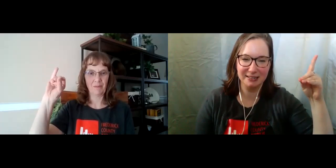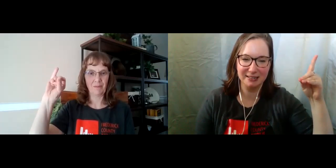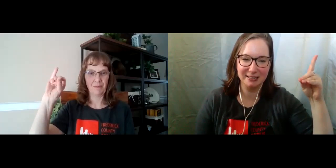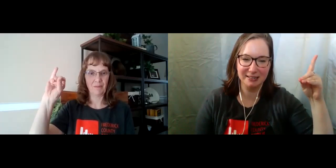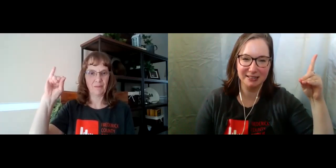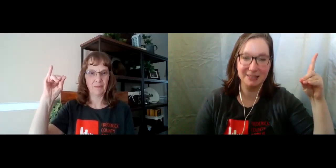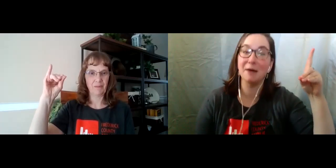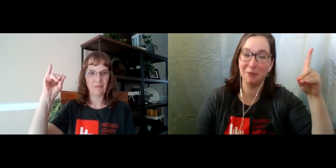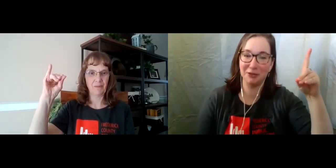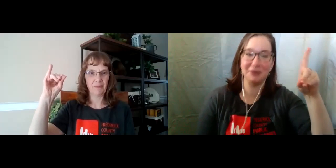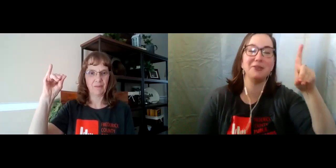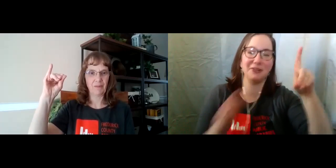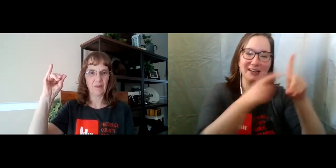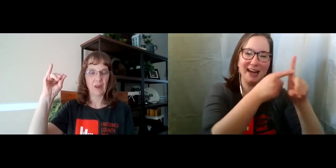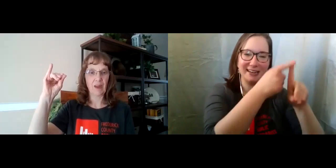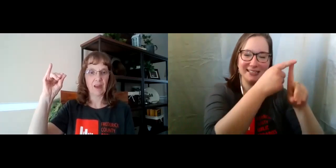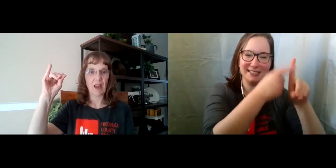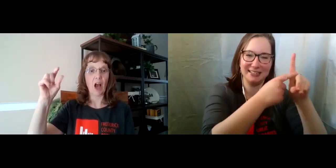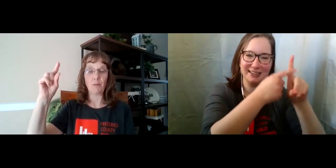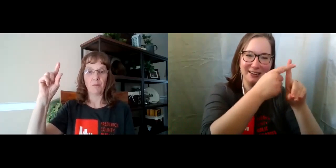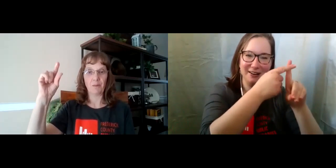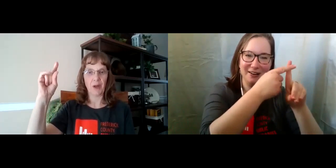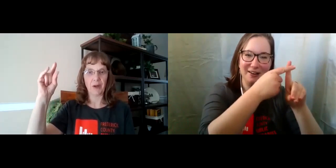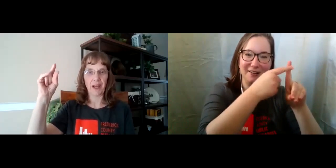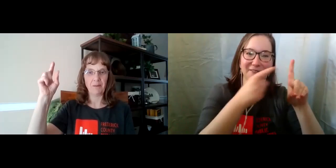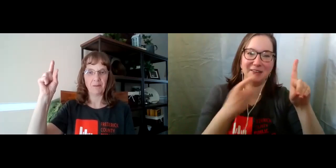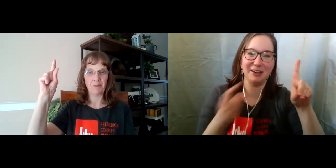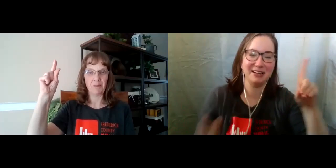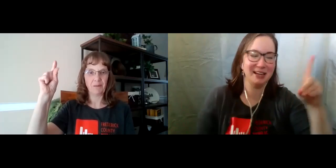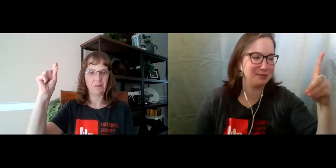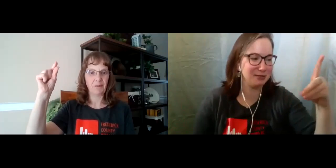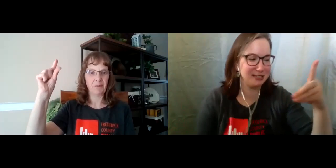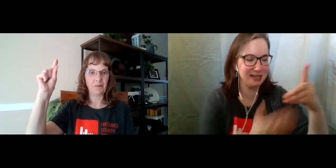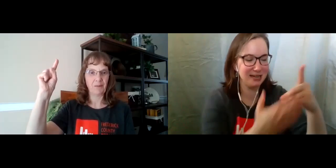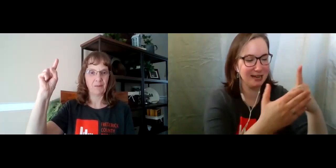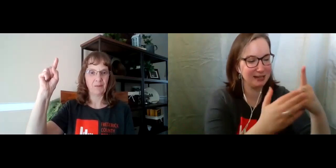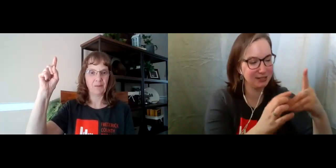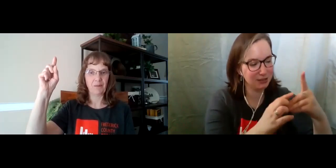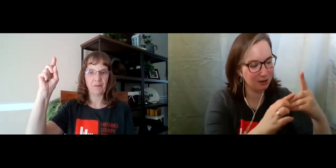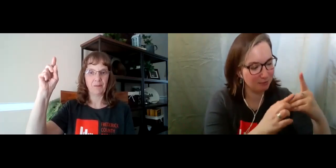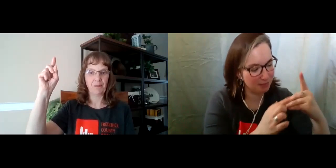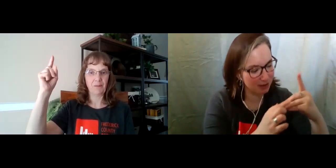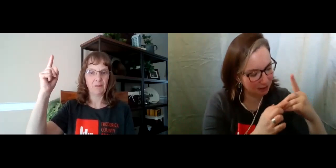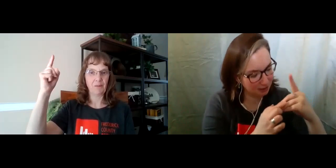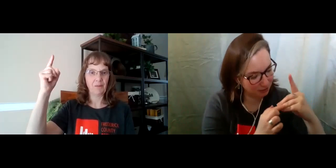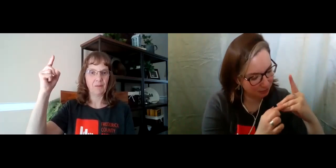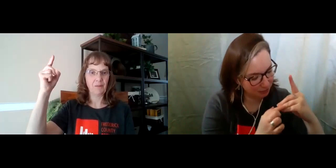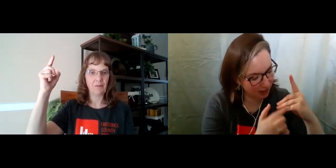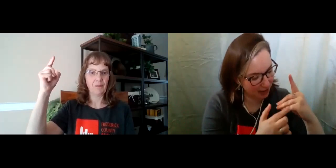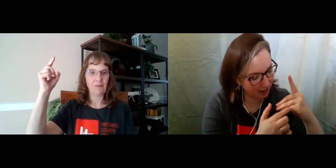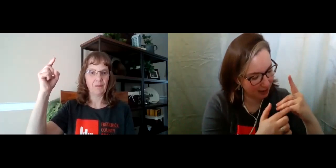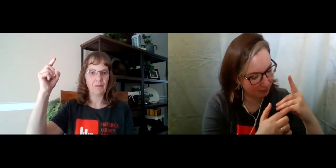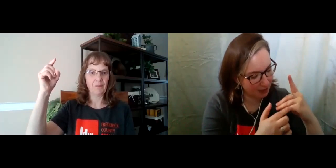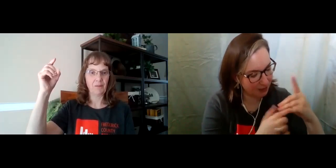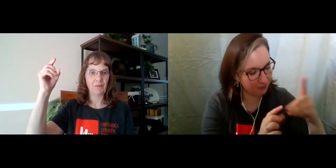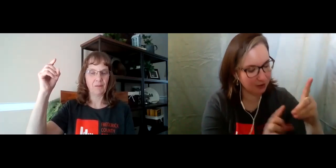So, yep, with your index. Okay. Yep. So the D is your middle ring and pinky finger